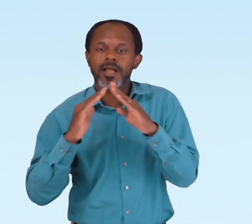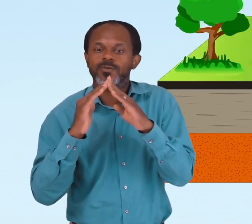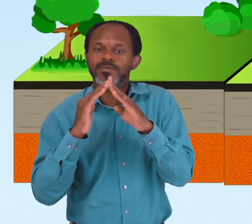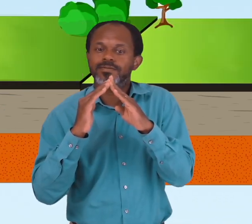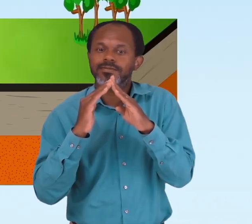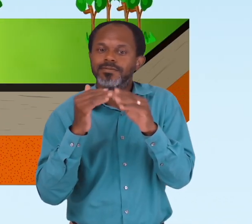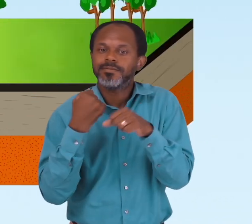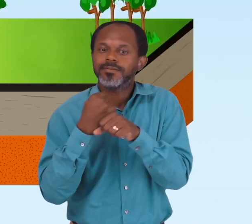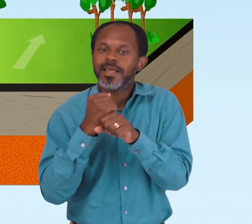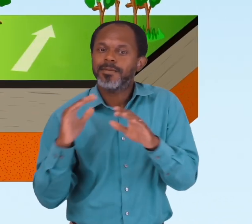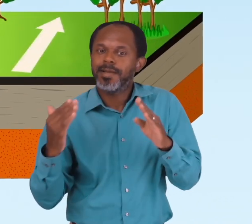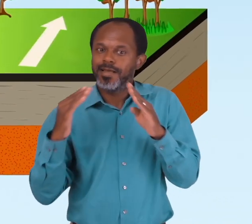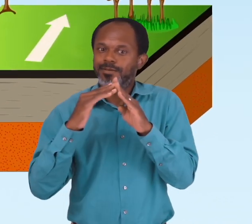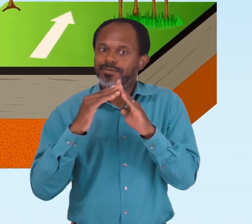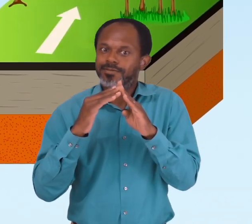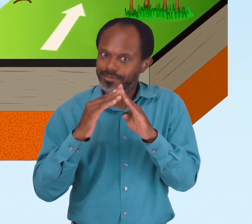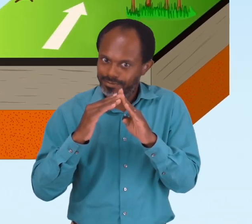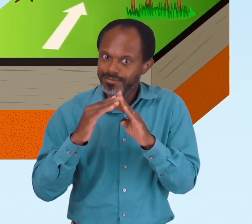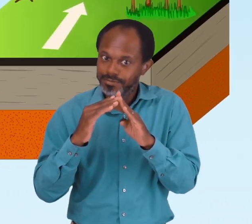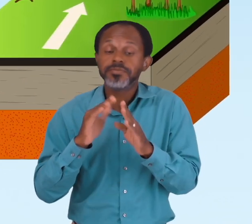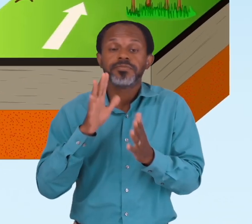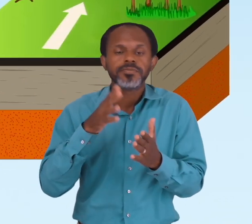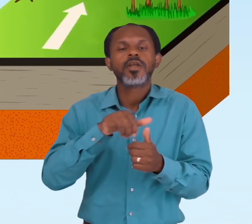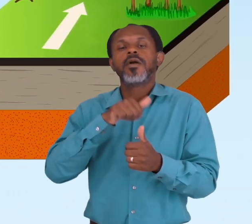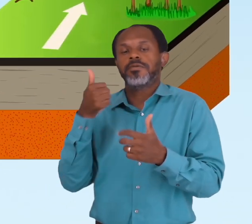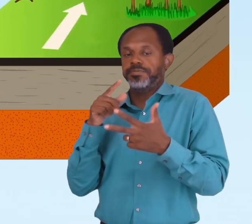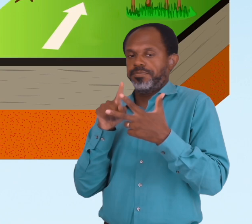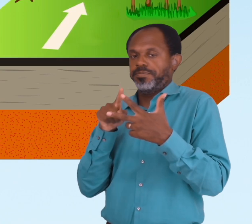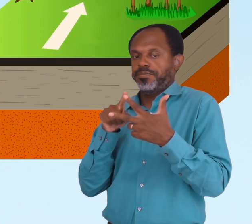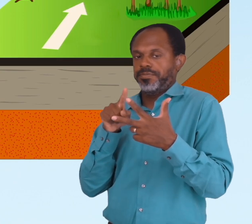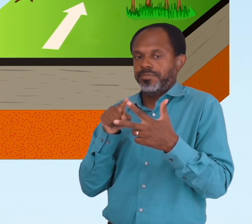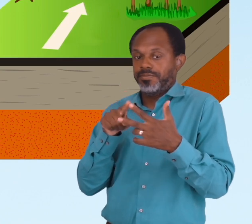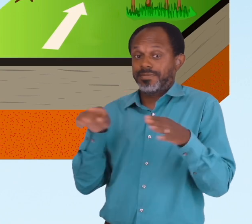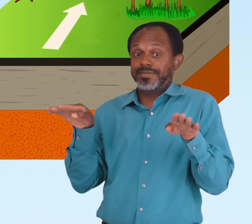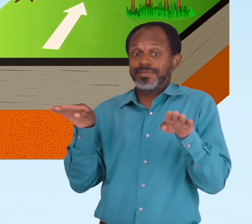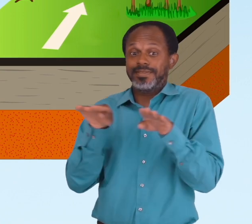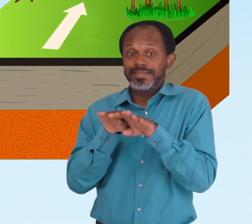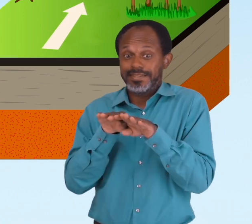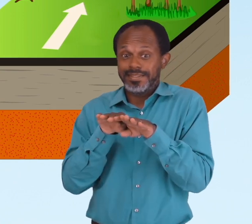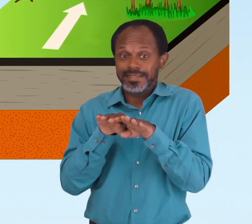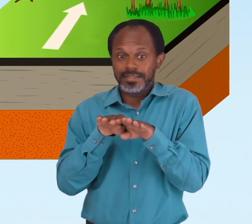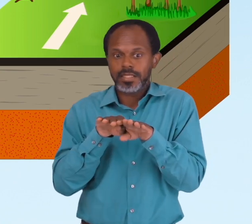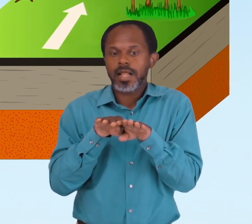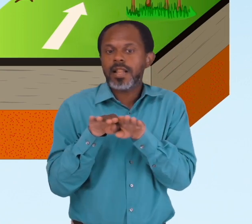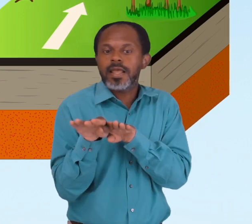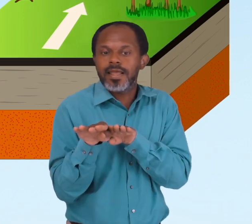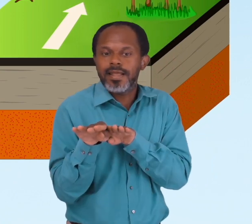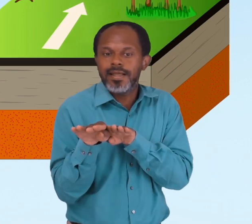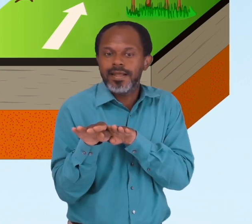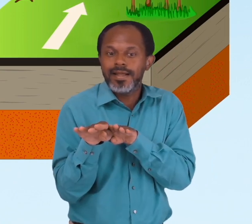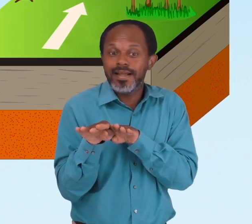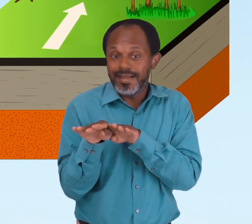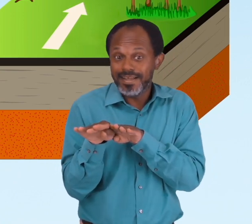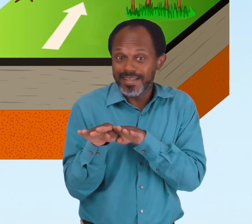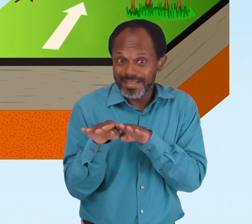Lateral sliding means that the plates slide slide alongside each other, which can create lots of friction.